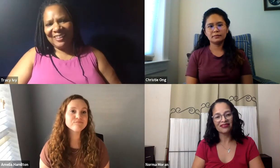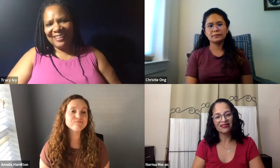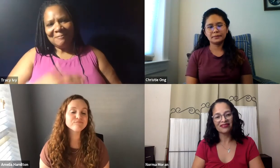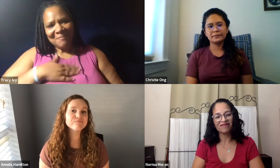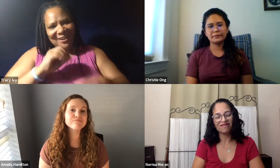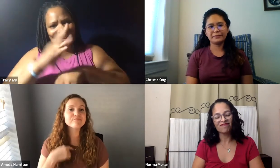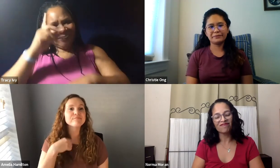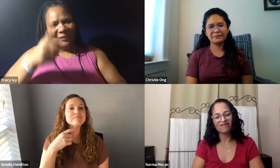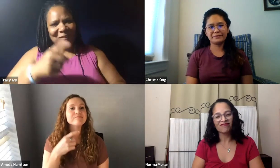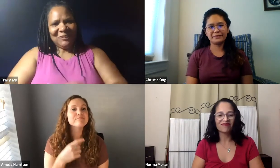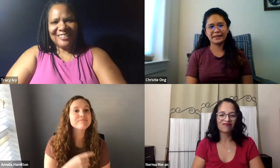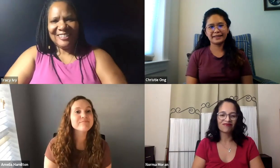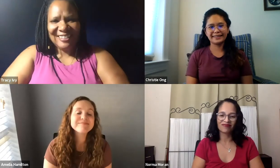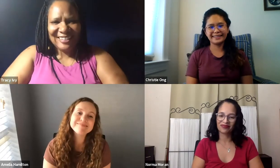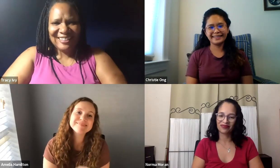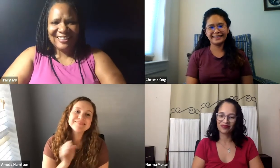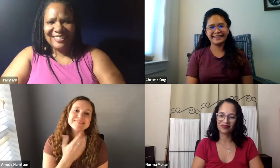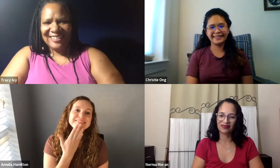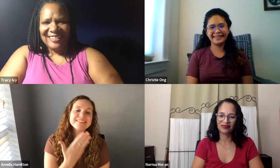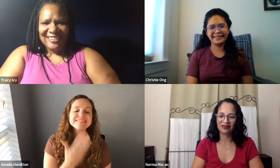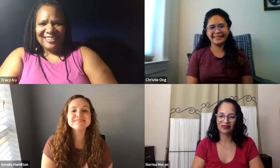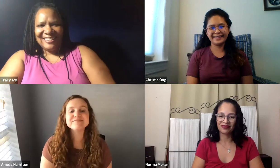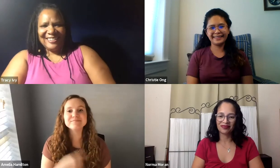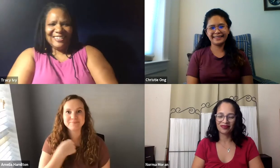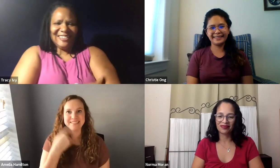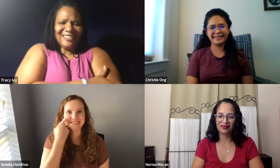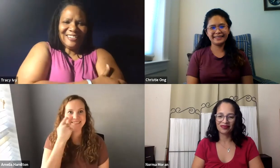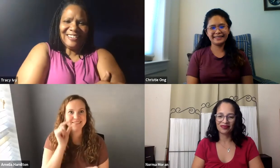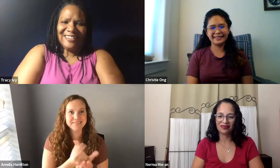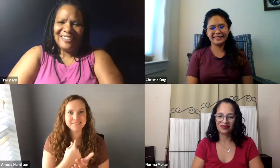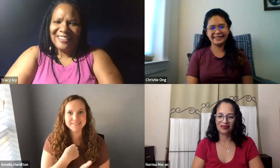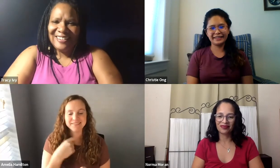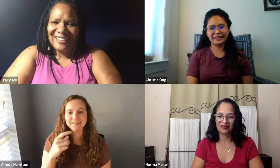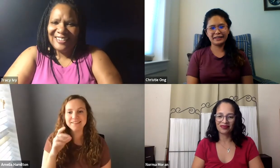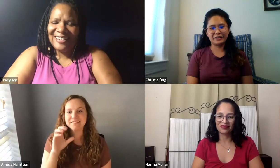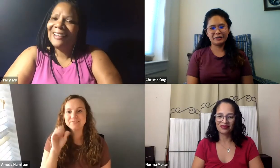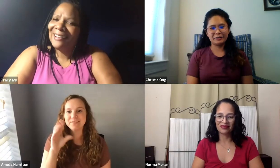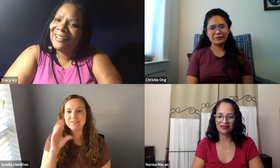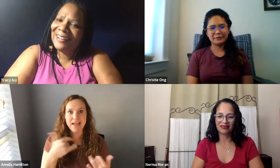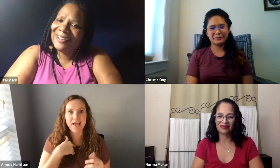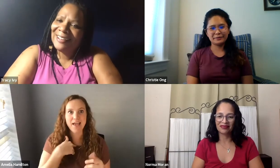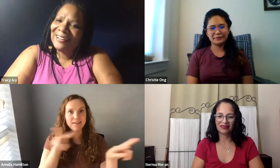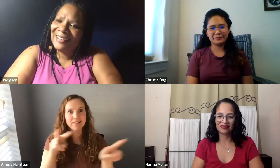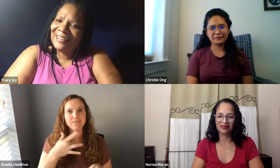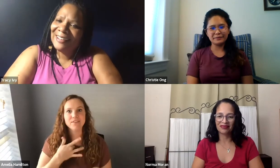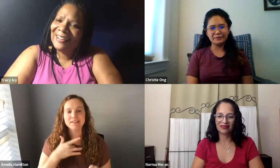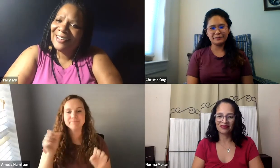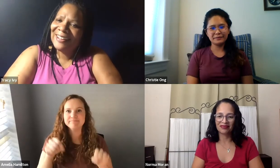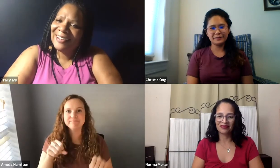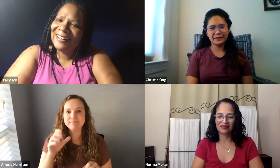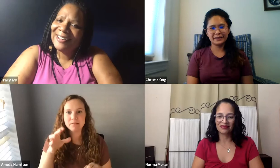that I took advantage of. And I really wish that, you know, I had taken advantage of that more. Thank you all. I actually just graduated. So looking